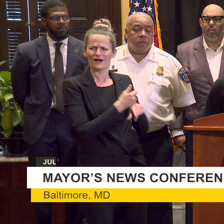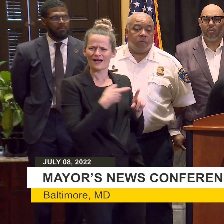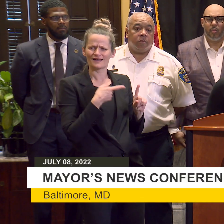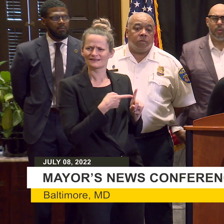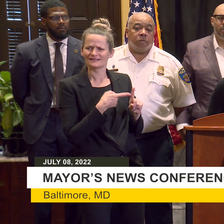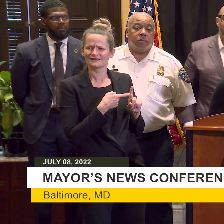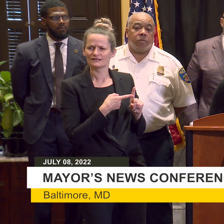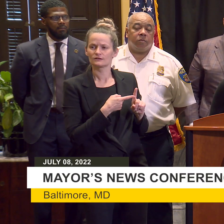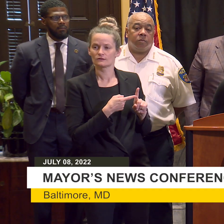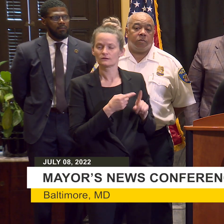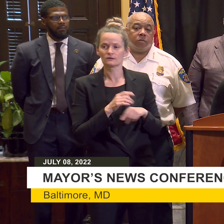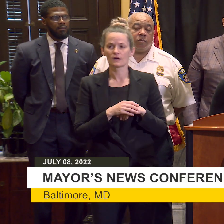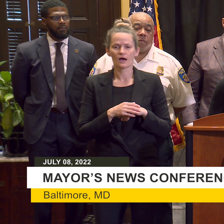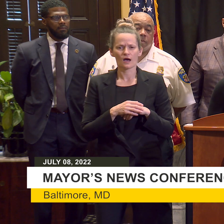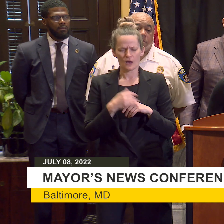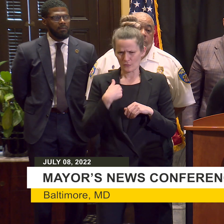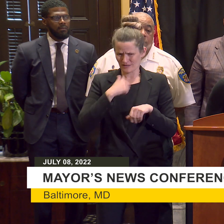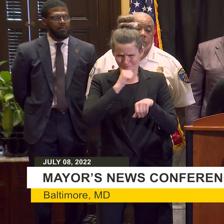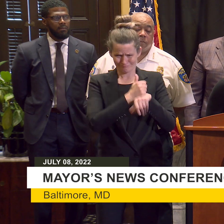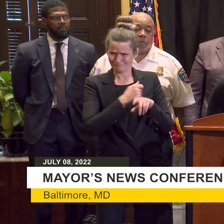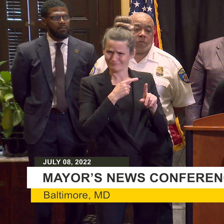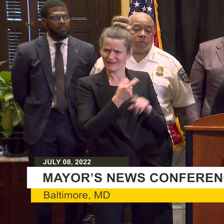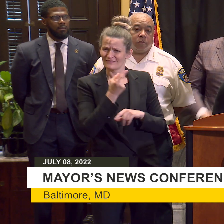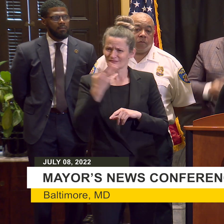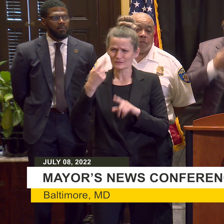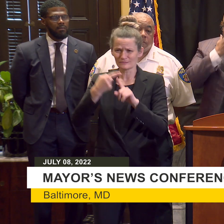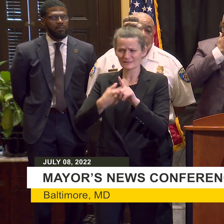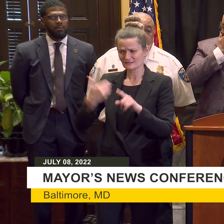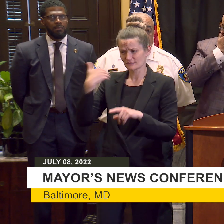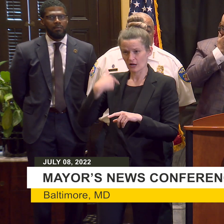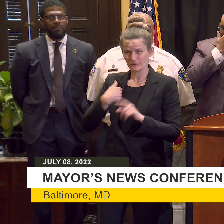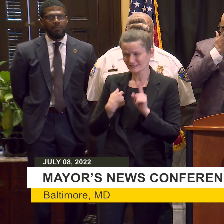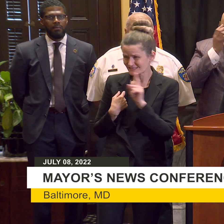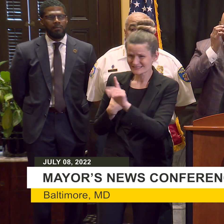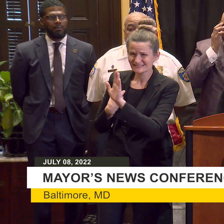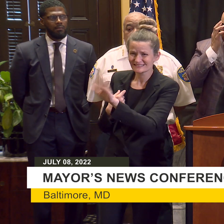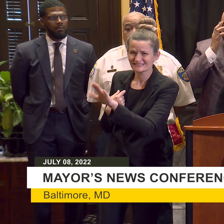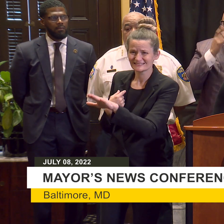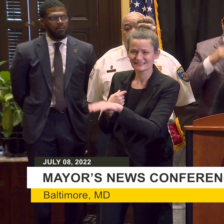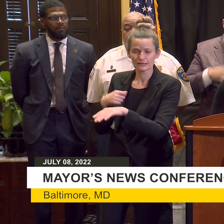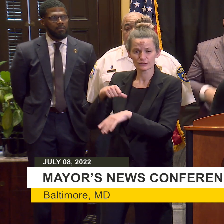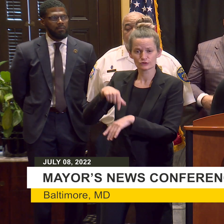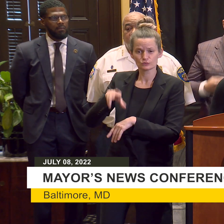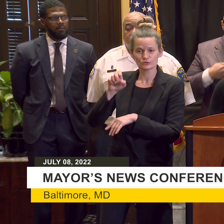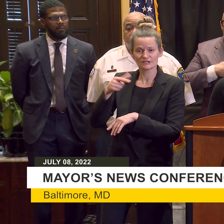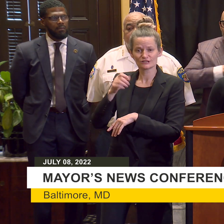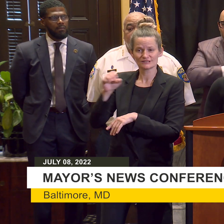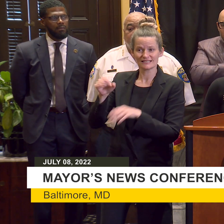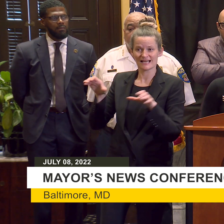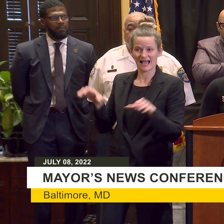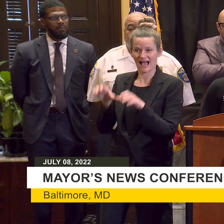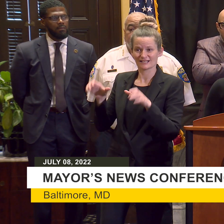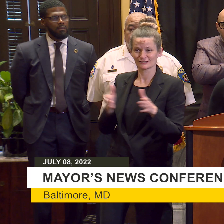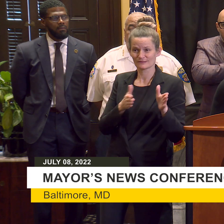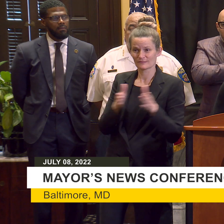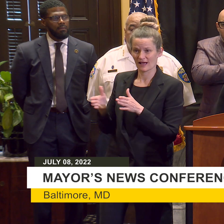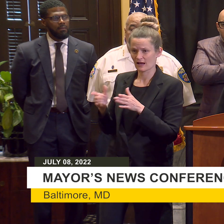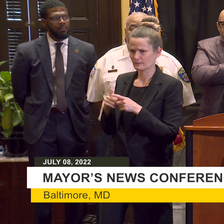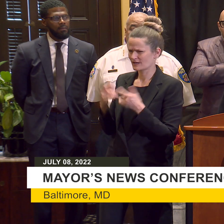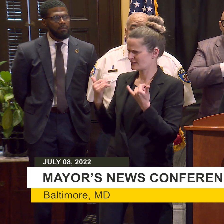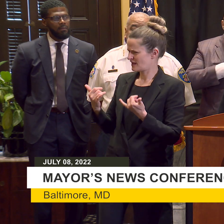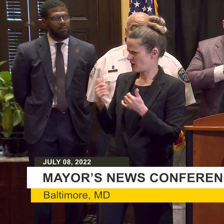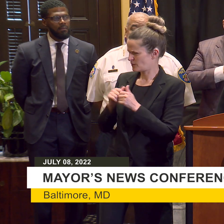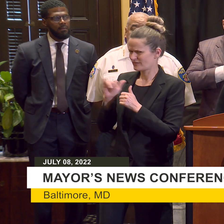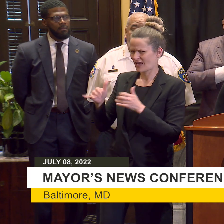months ago the Mayor released his 90-day squeegee action plan and I'm sure there are lots of folks who want to know what happened to that plan. What happened? What were the